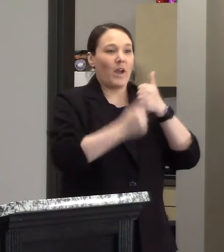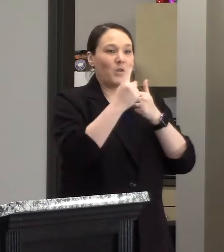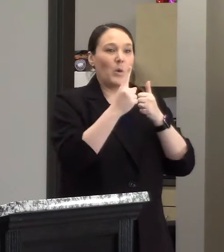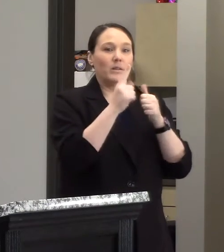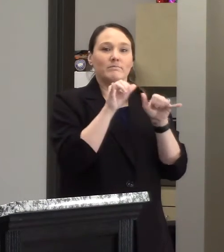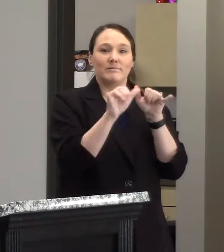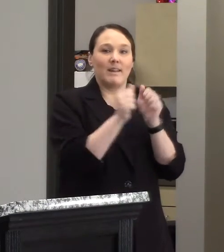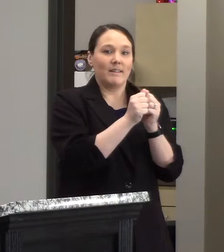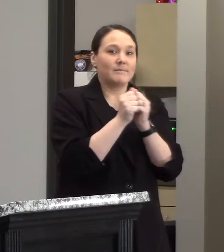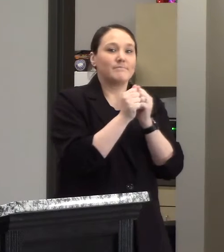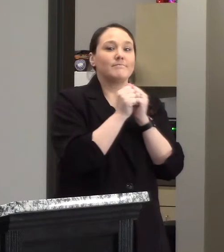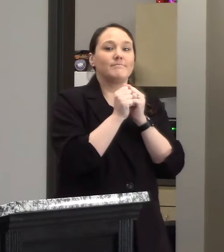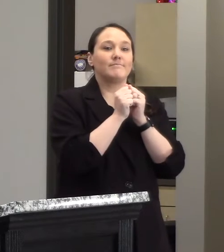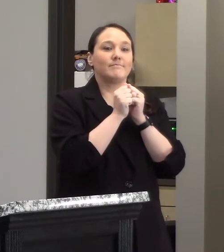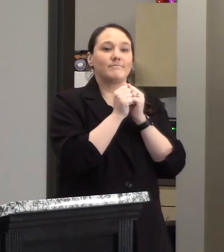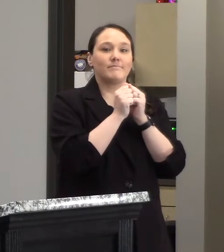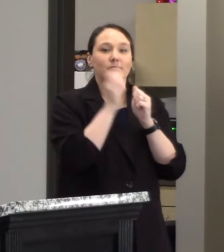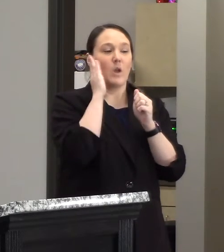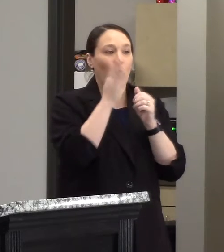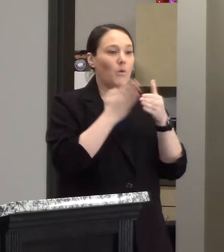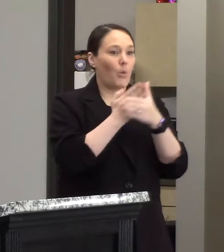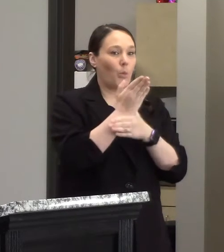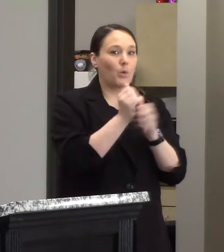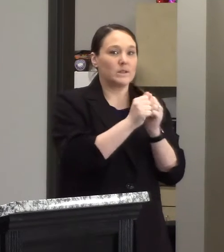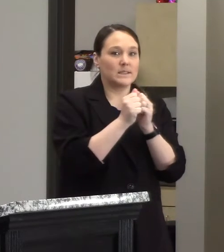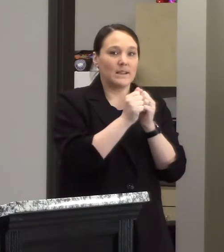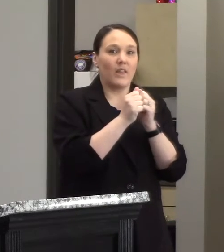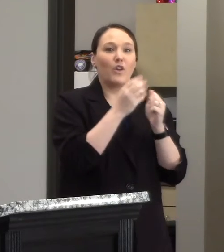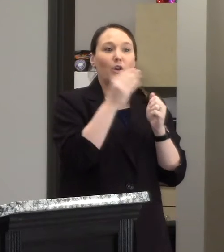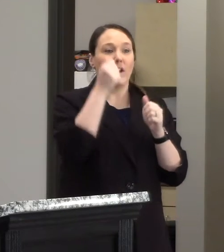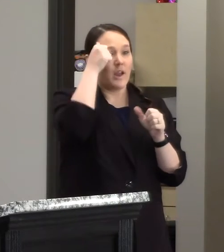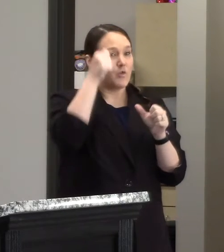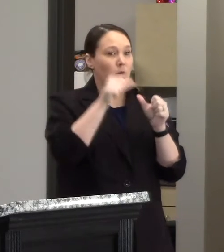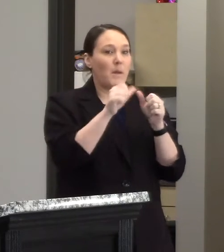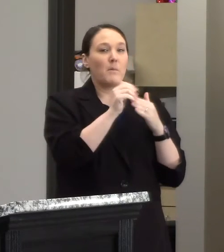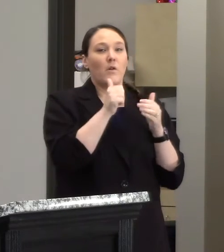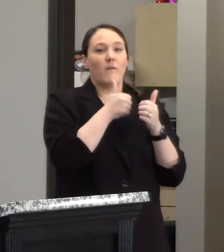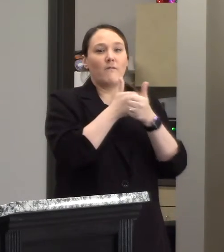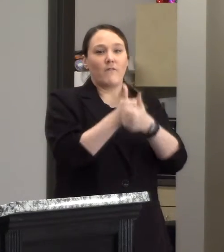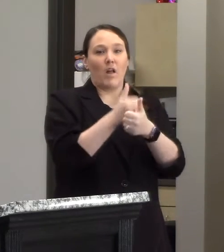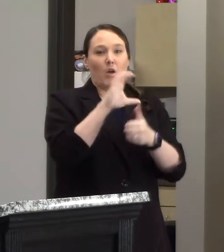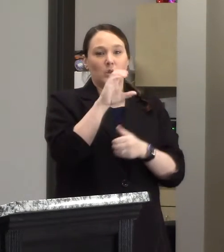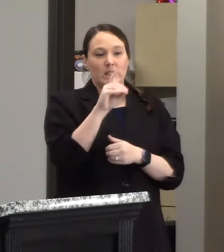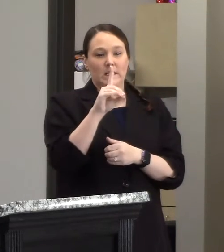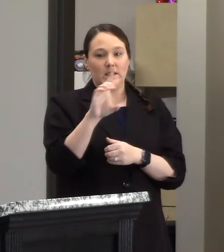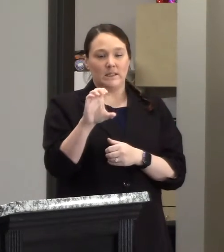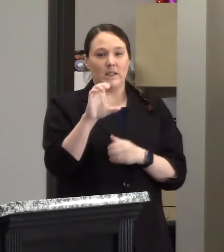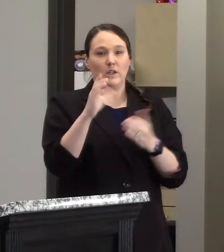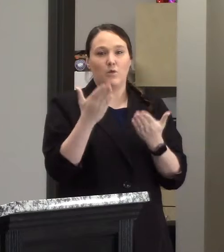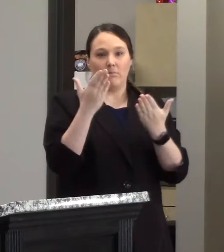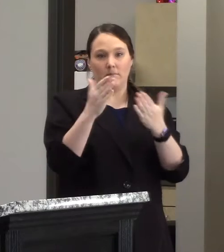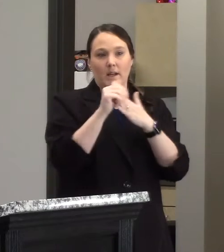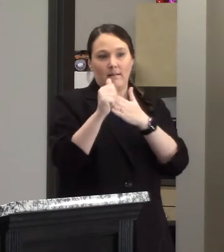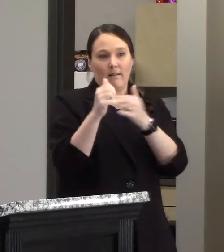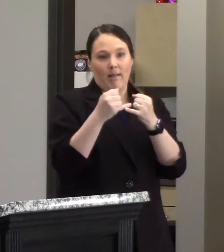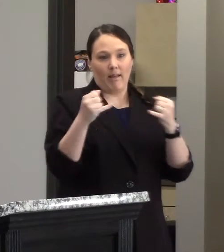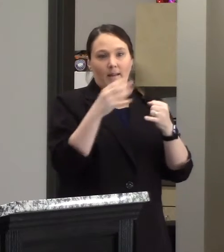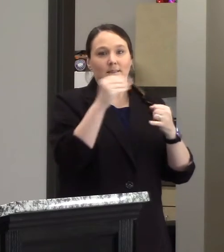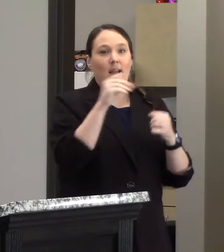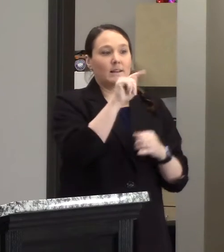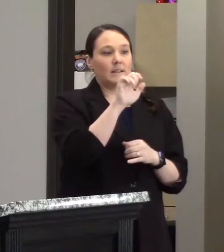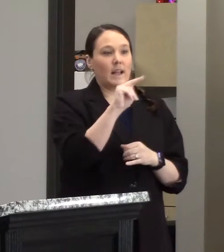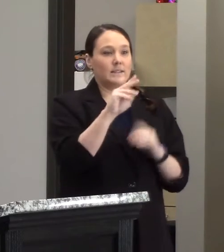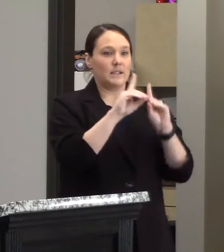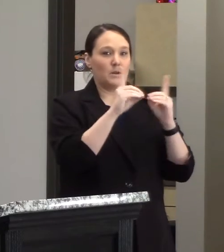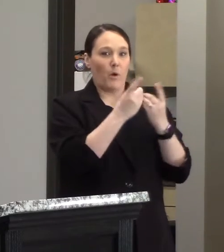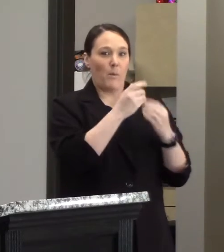together as far as uh go through it together and just remember that follow the guidelines of cdc and our our tennessee department of health so